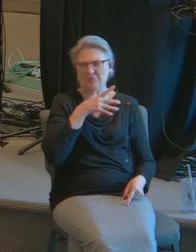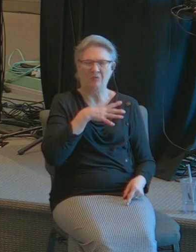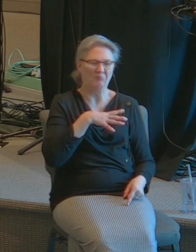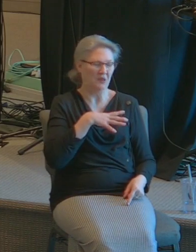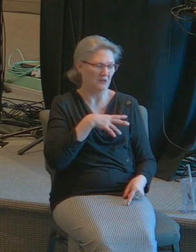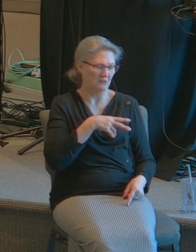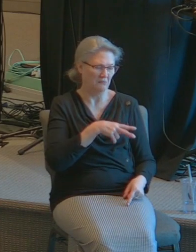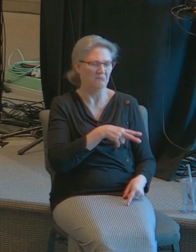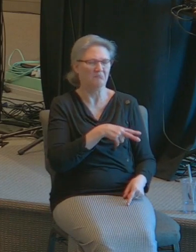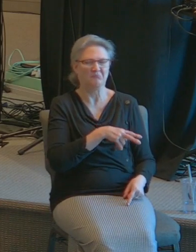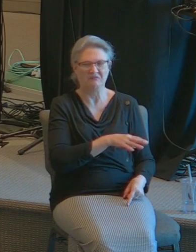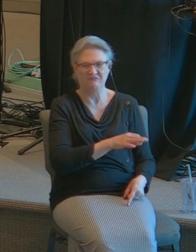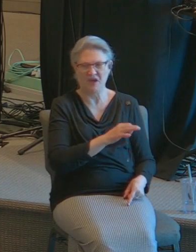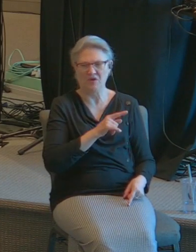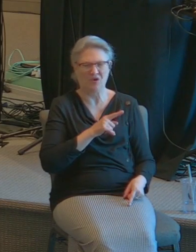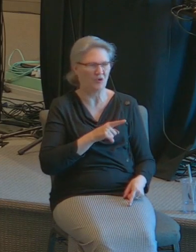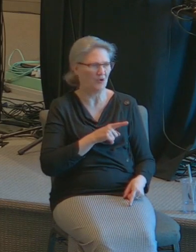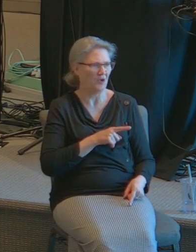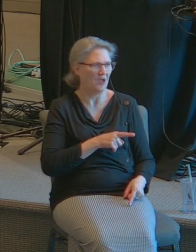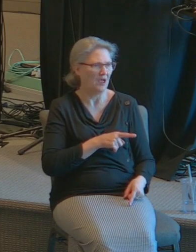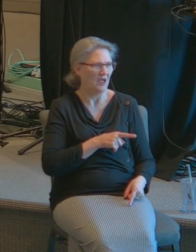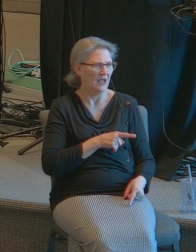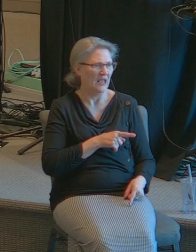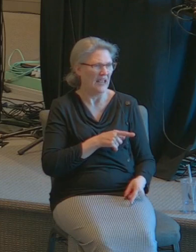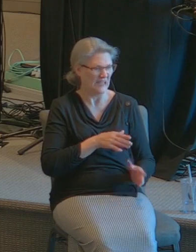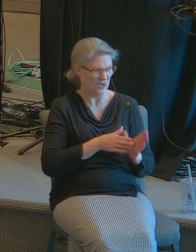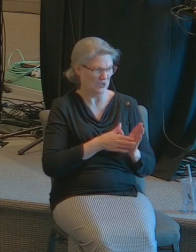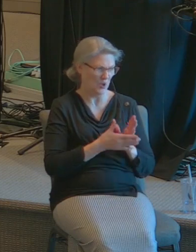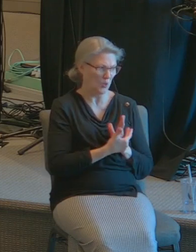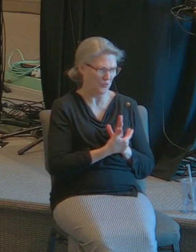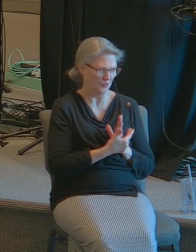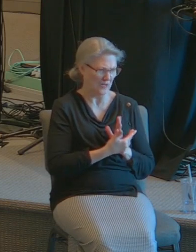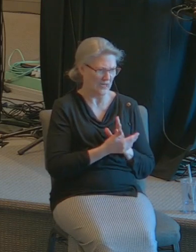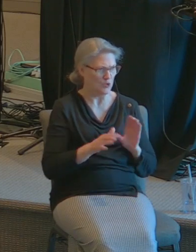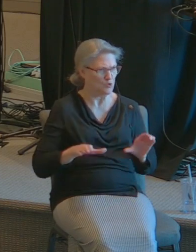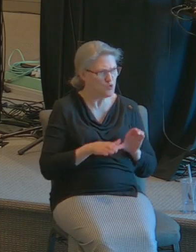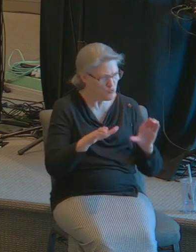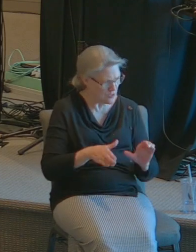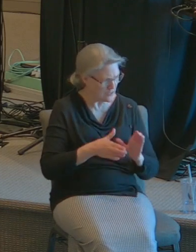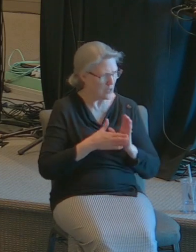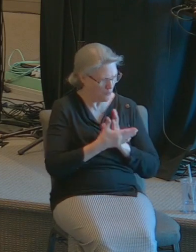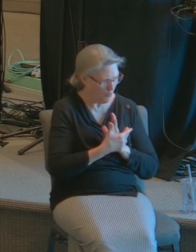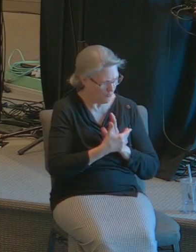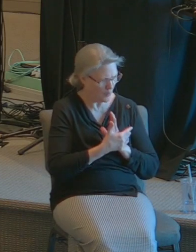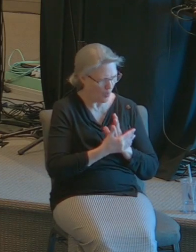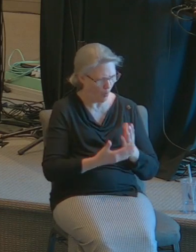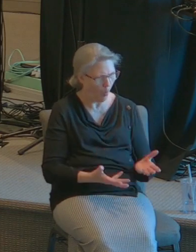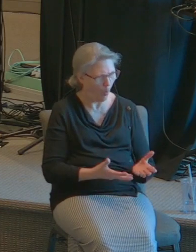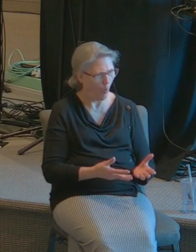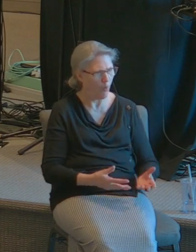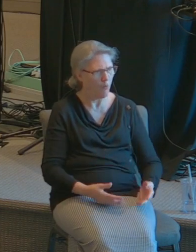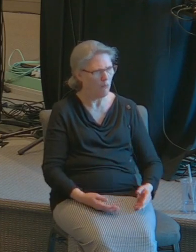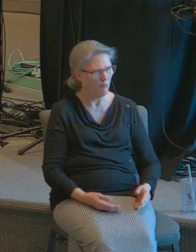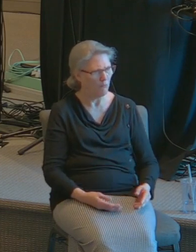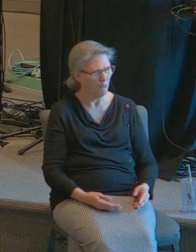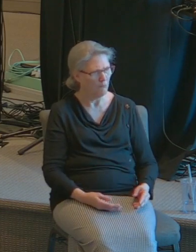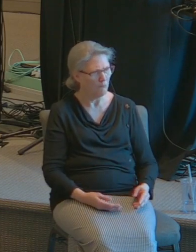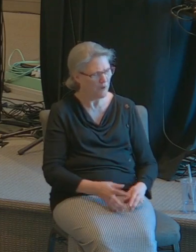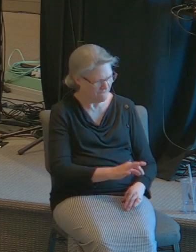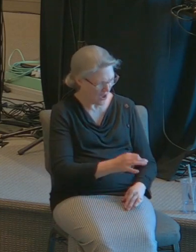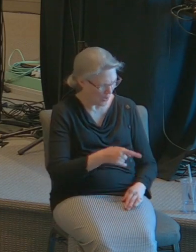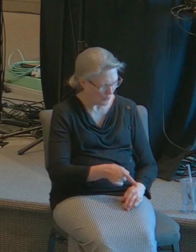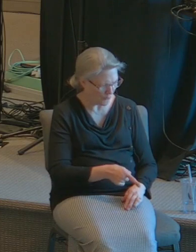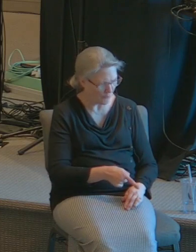we found this woman taken in the very act of adultery and the scripture